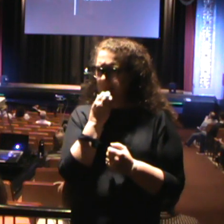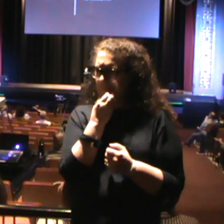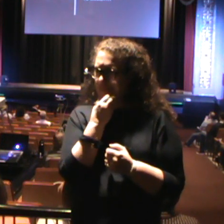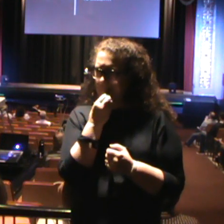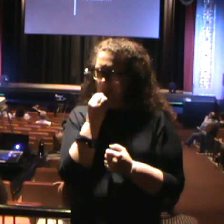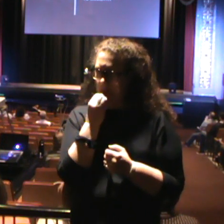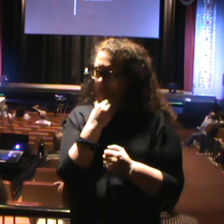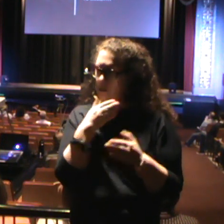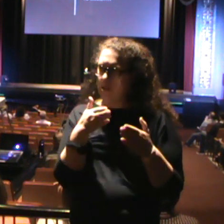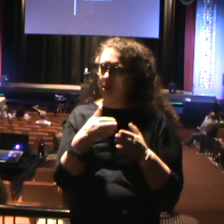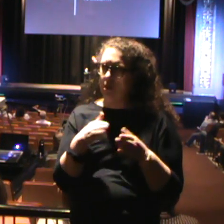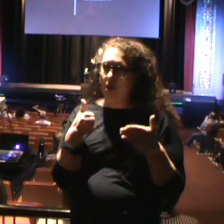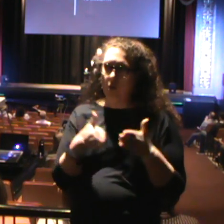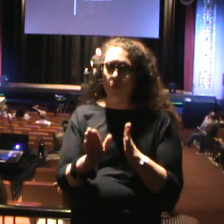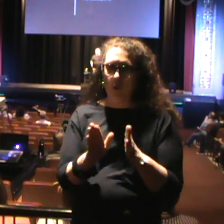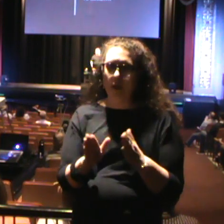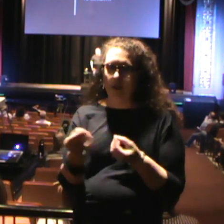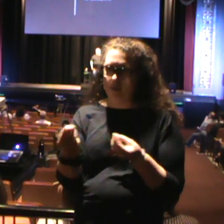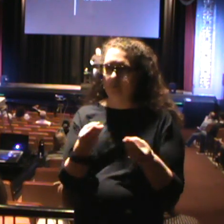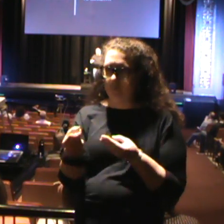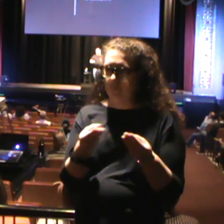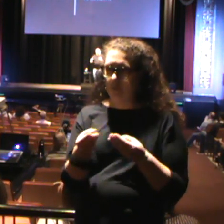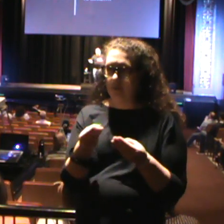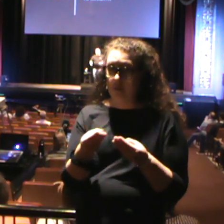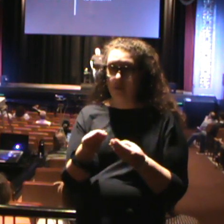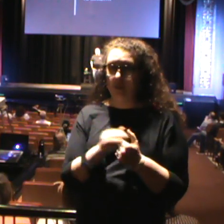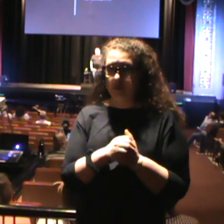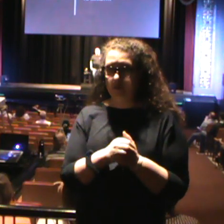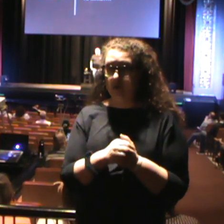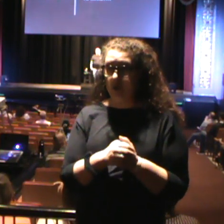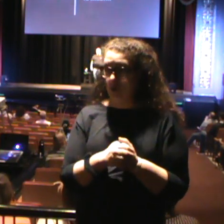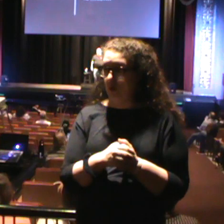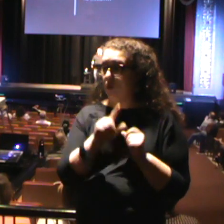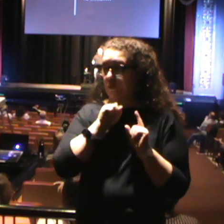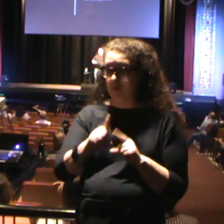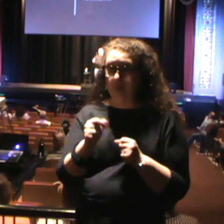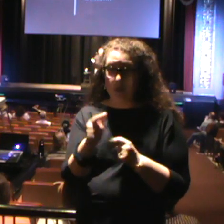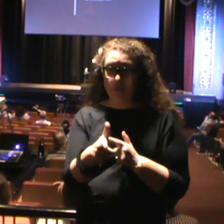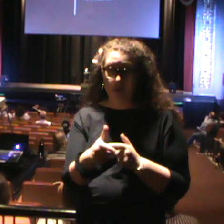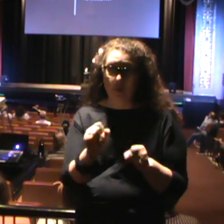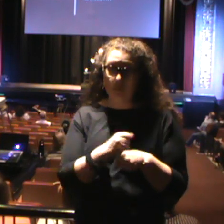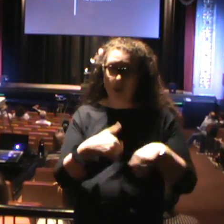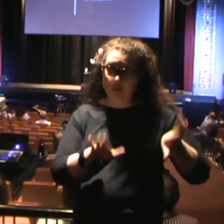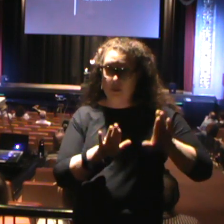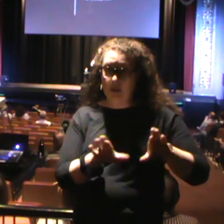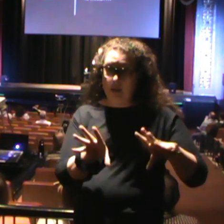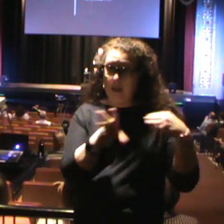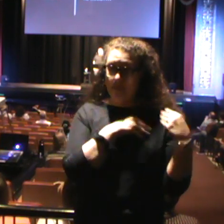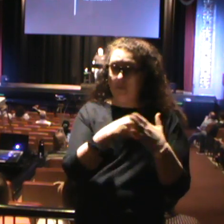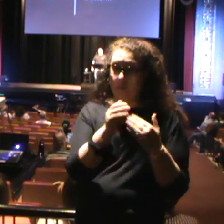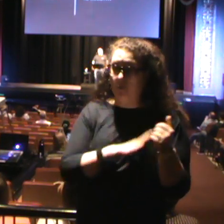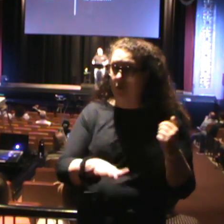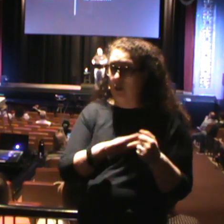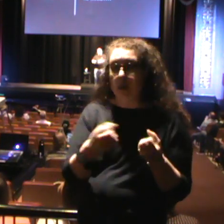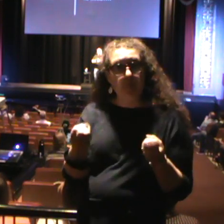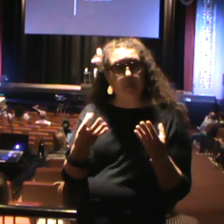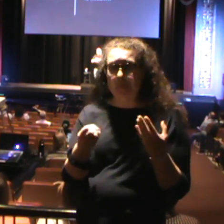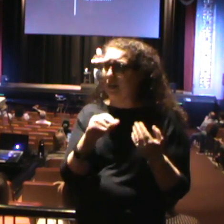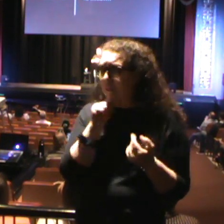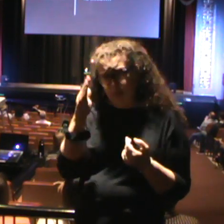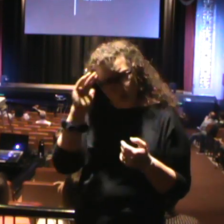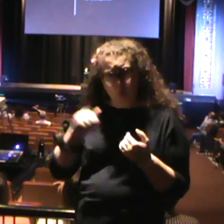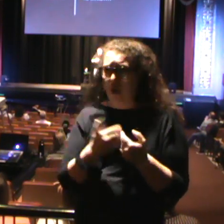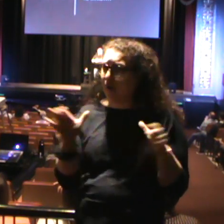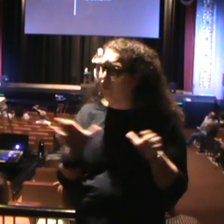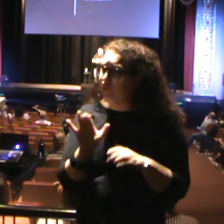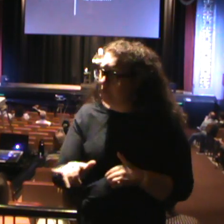today. Don't delay. You have to make sacrifices, and you have to get out of your comfort zone. A lot of us don't know how to do that. And so then we're going